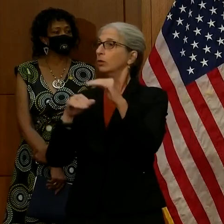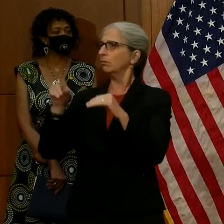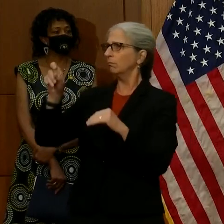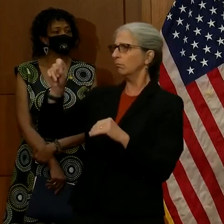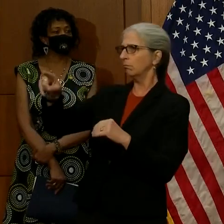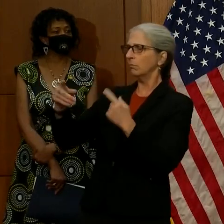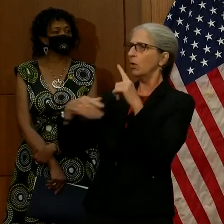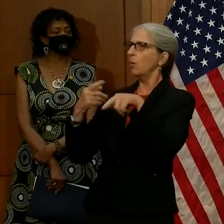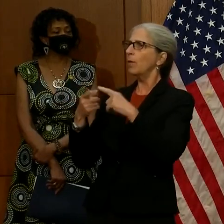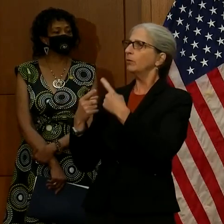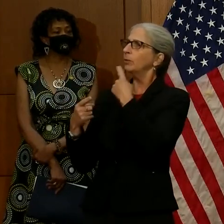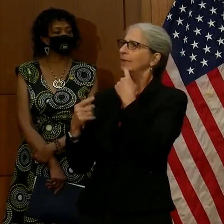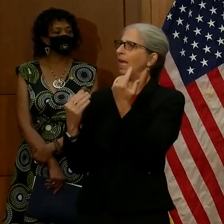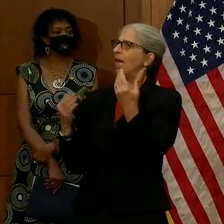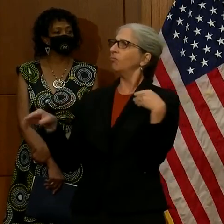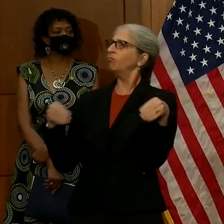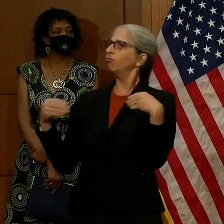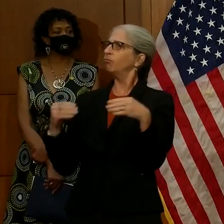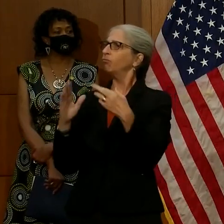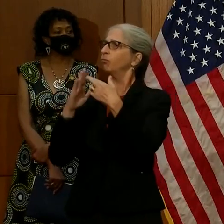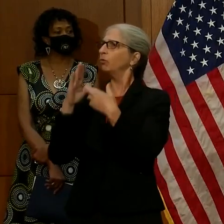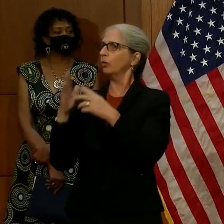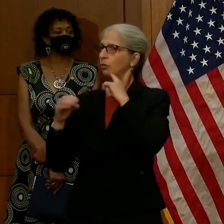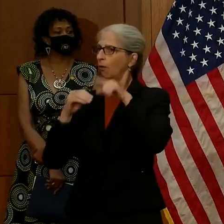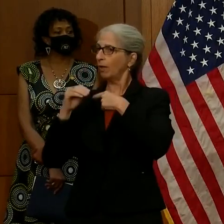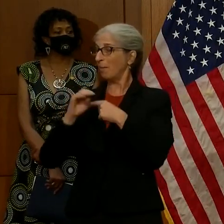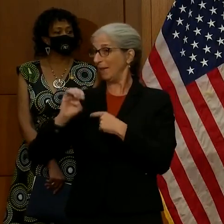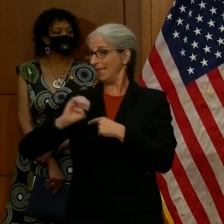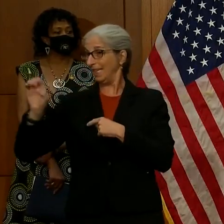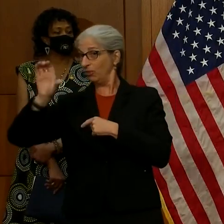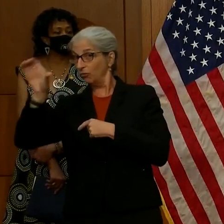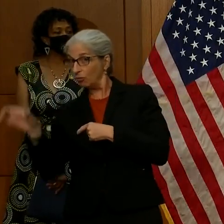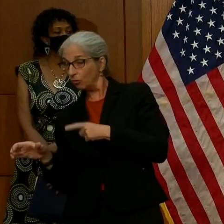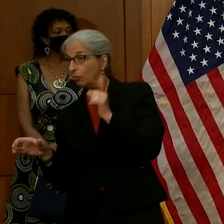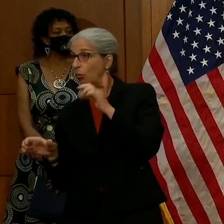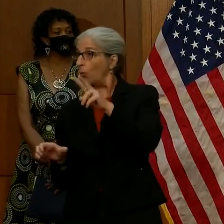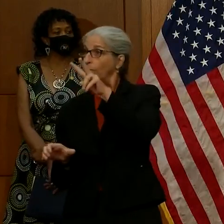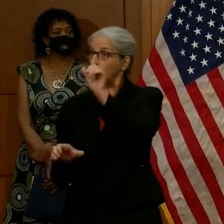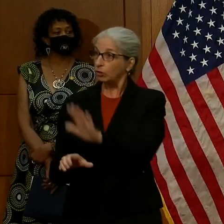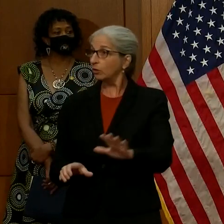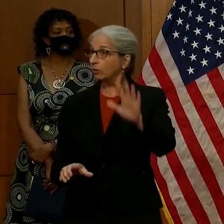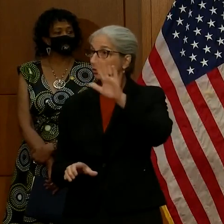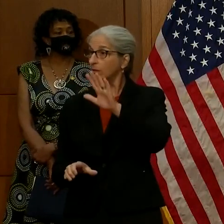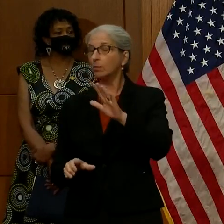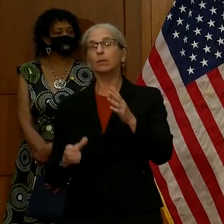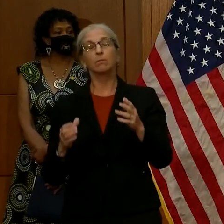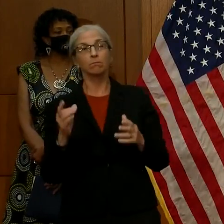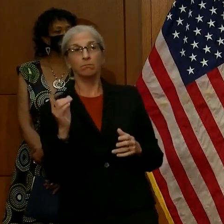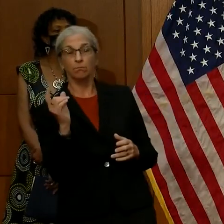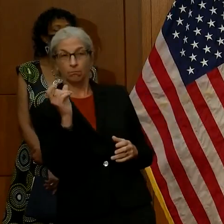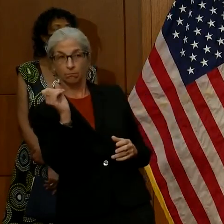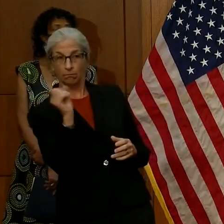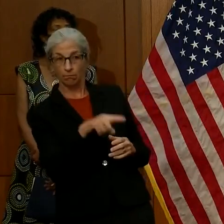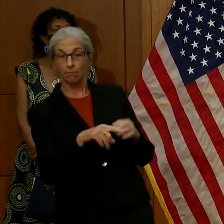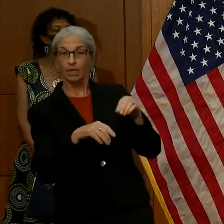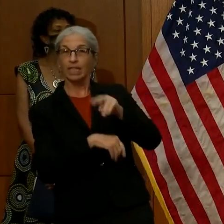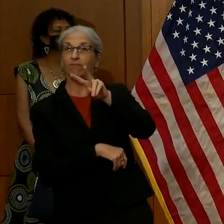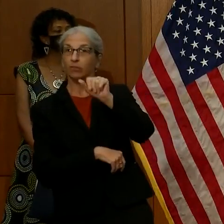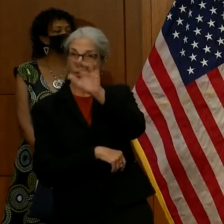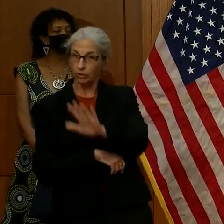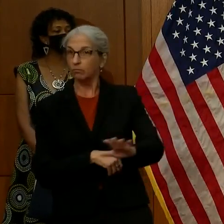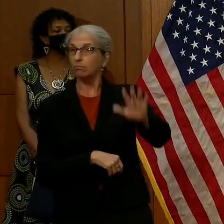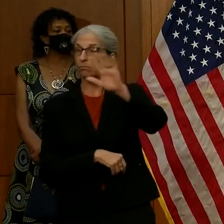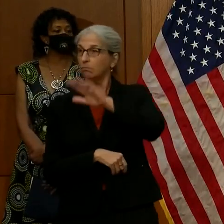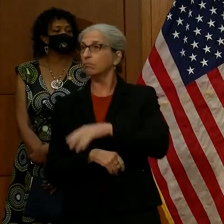are you talking about in the Eastern District or in Virginia as a whole? In Virginia as a whole, sir. Yeah, I